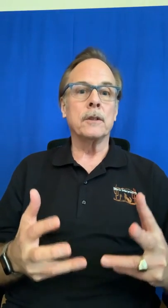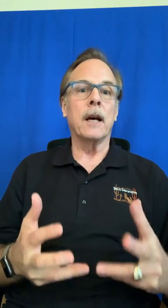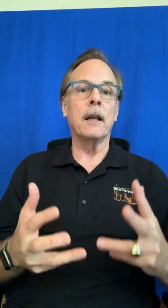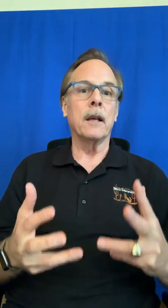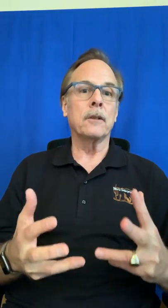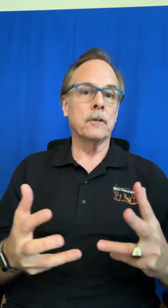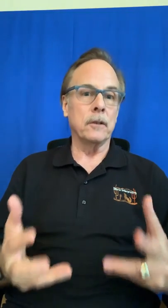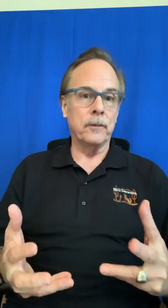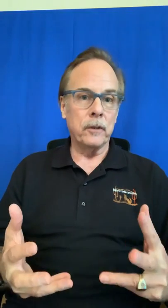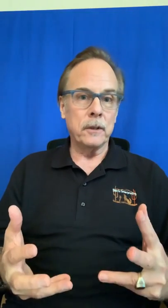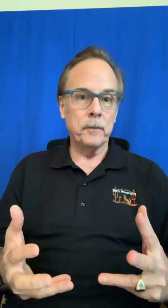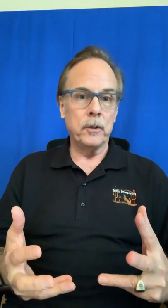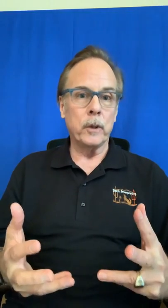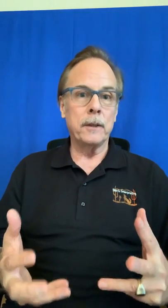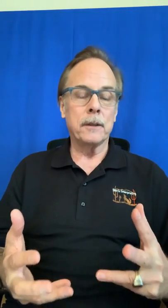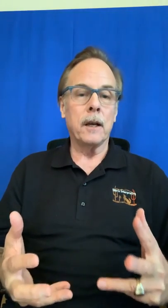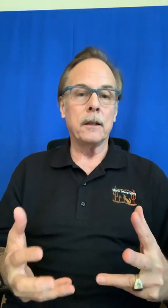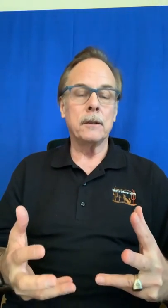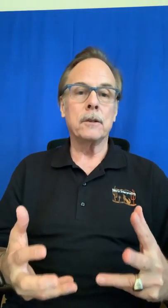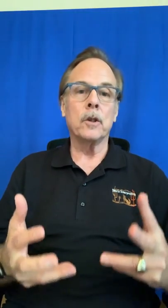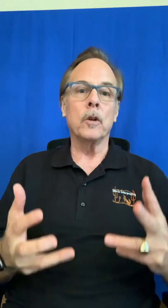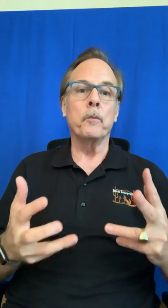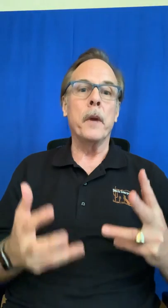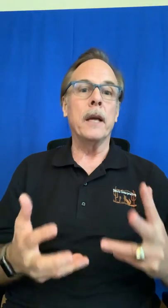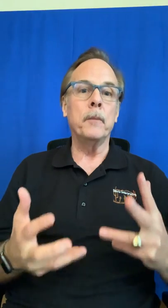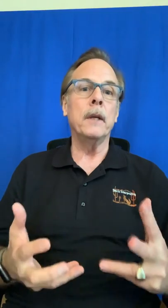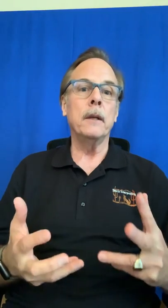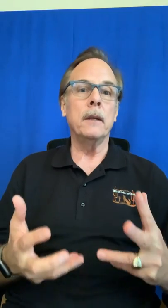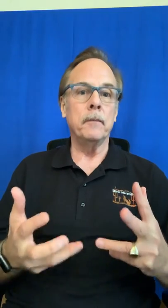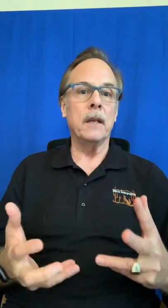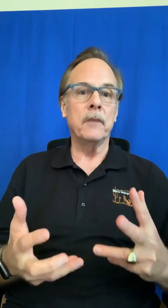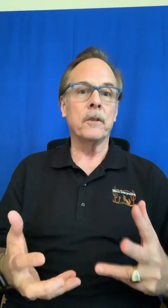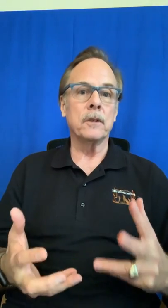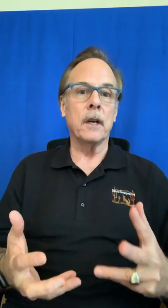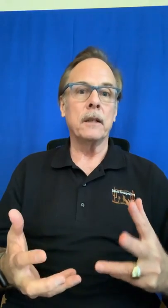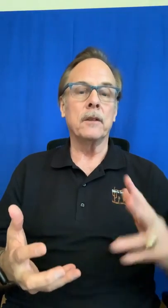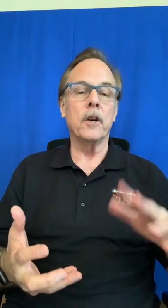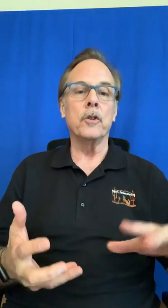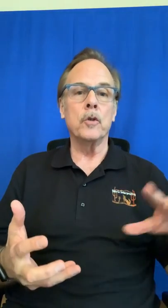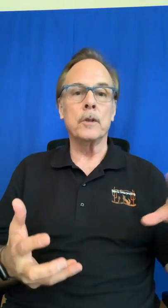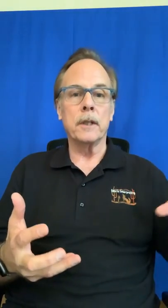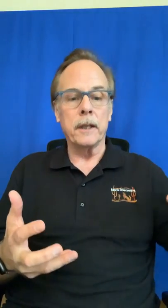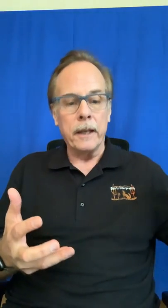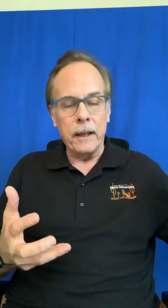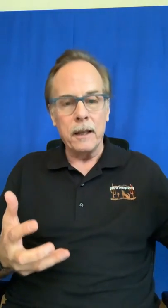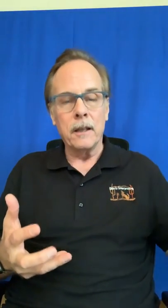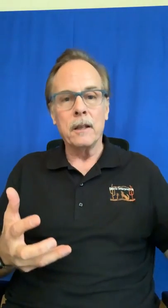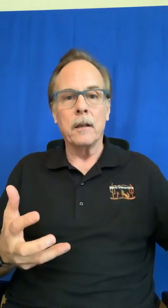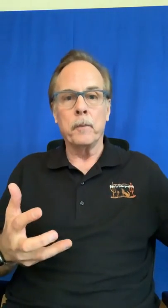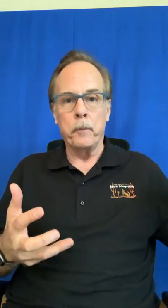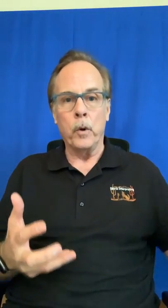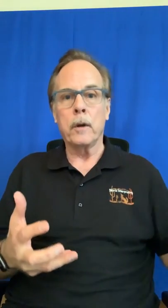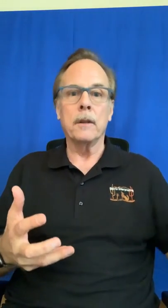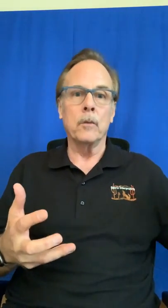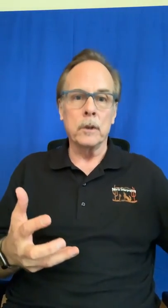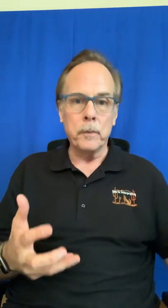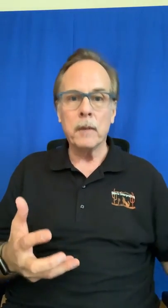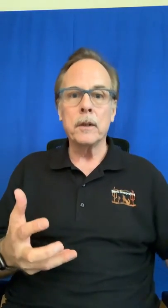dialectical difference between signs so there may be a different sign that they're using in the book that was published